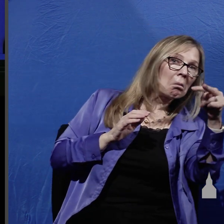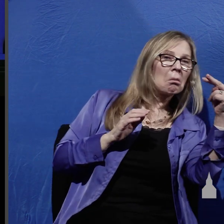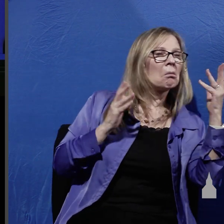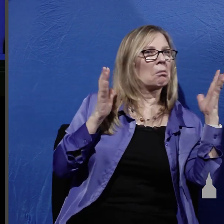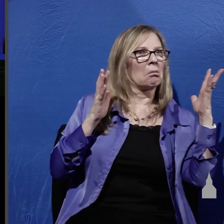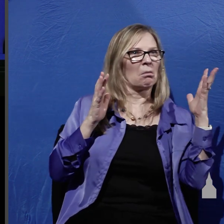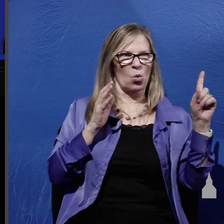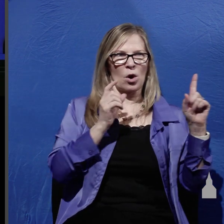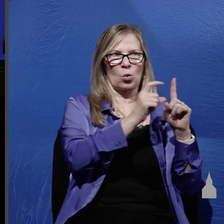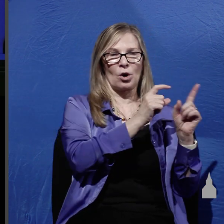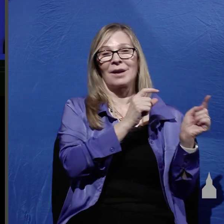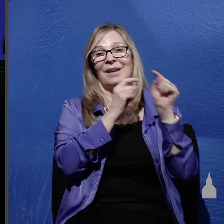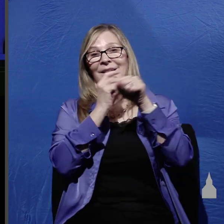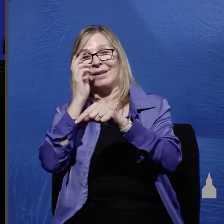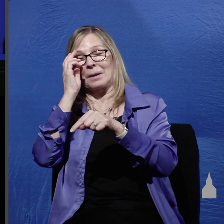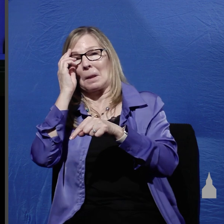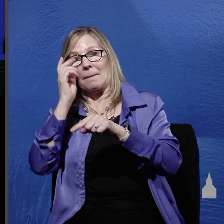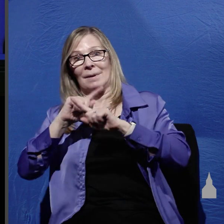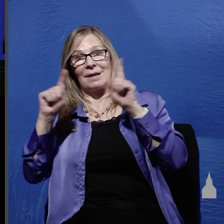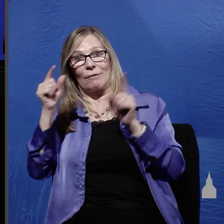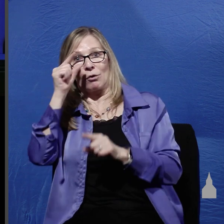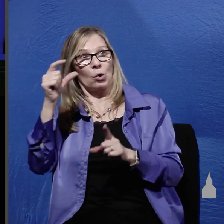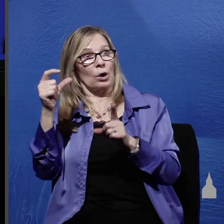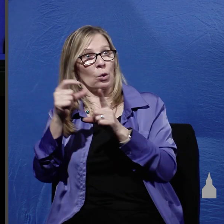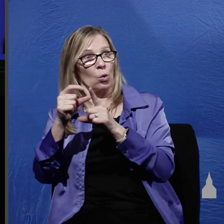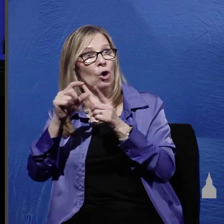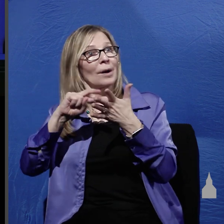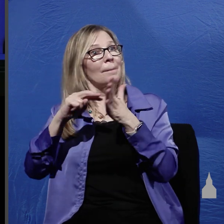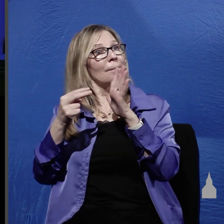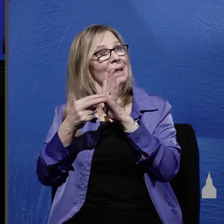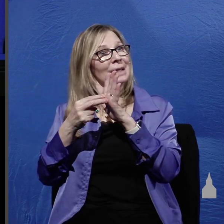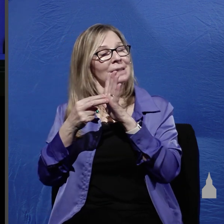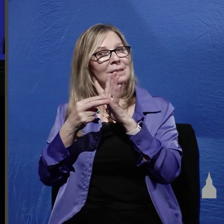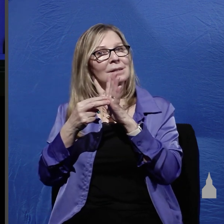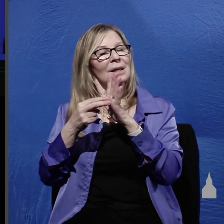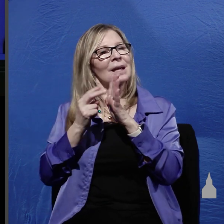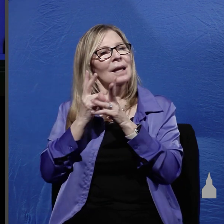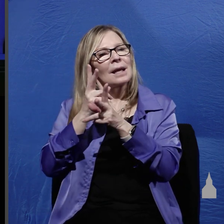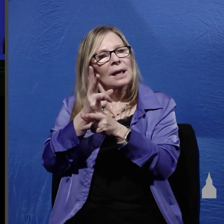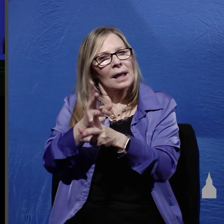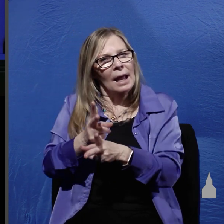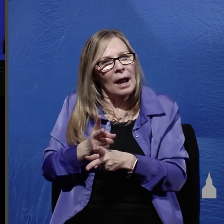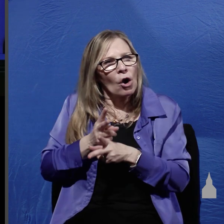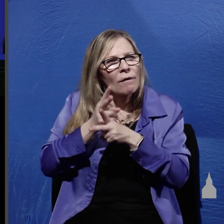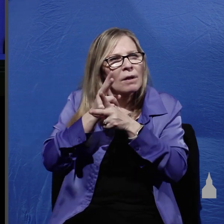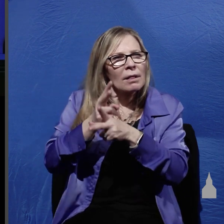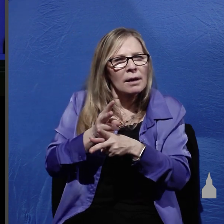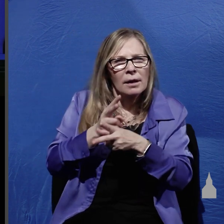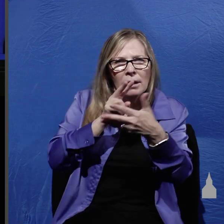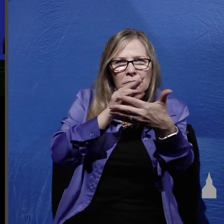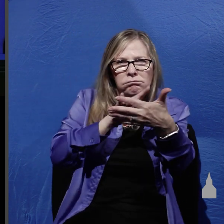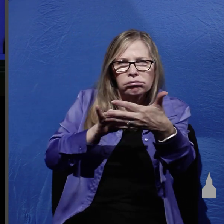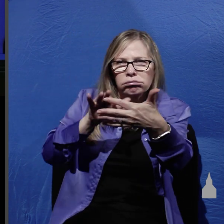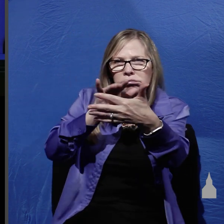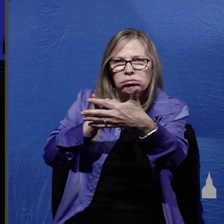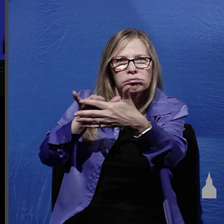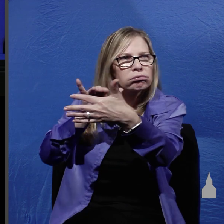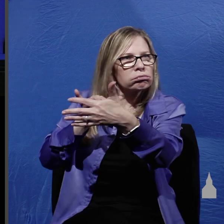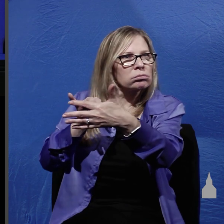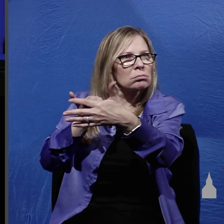you see this particular Greek word means to note this carefully scrutinize it means to closely